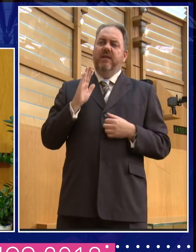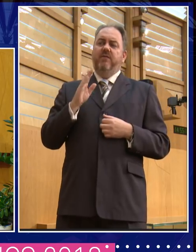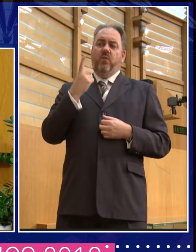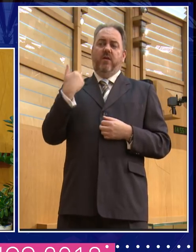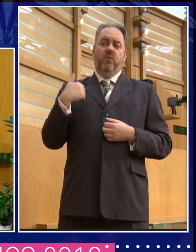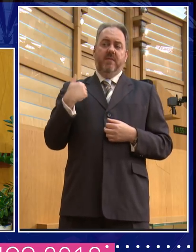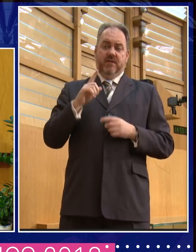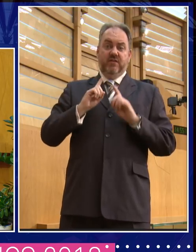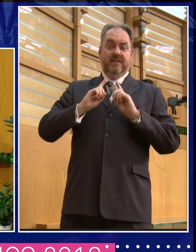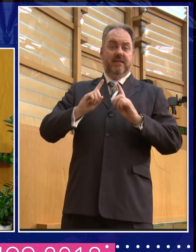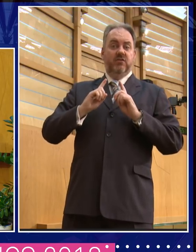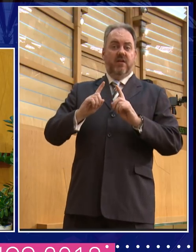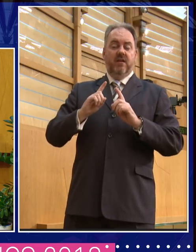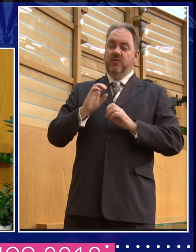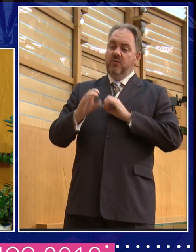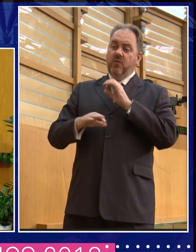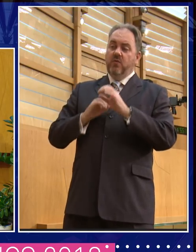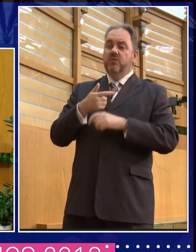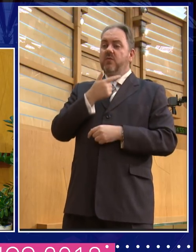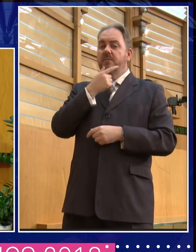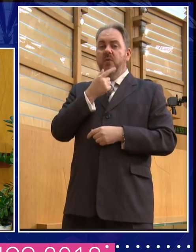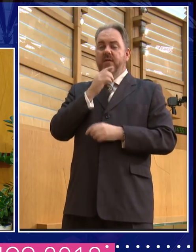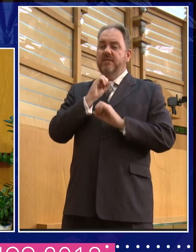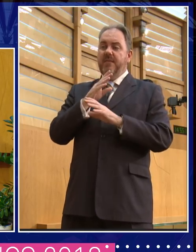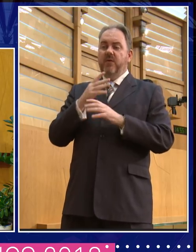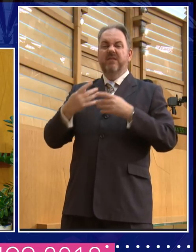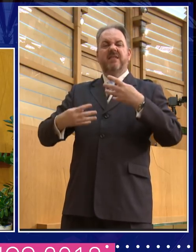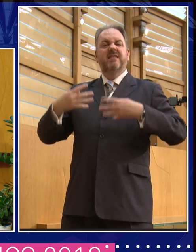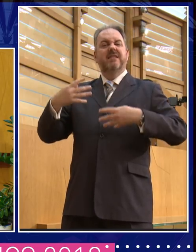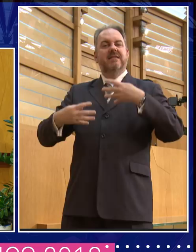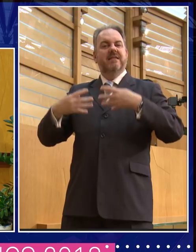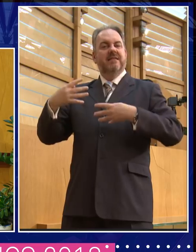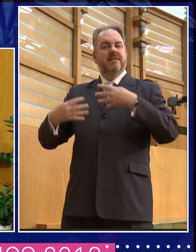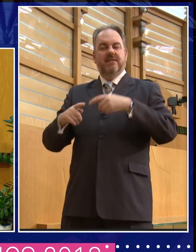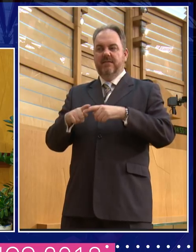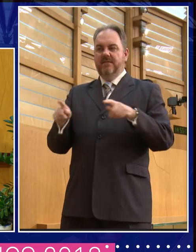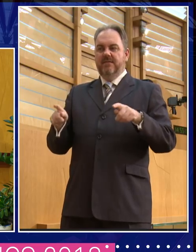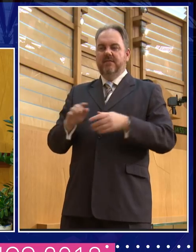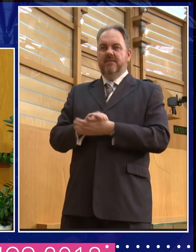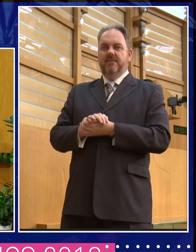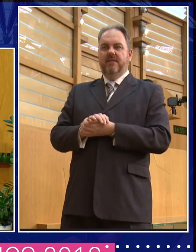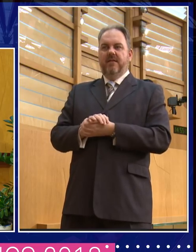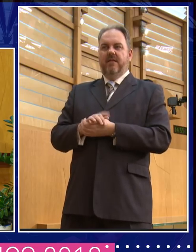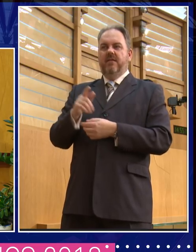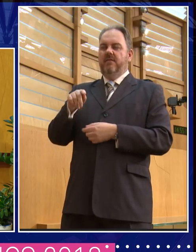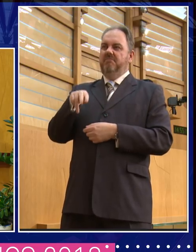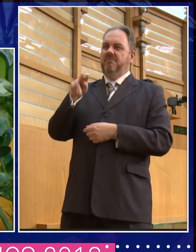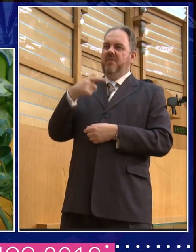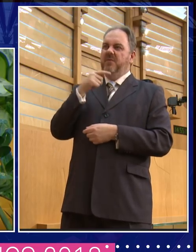talks to boys about statistics, they don't think she's being truthful or they don't give her authority. think that's what